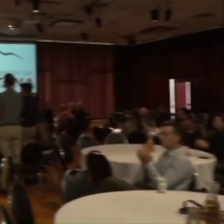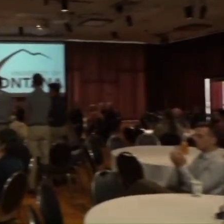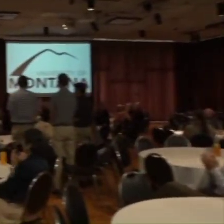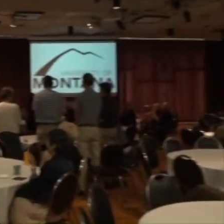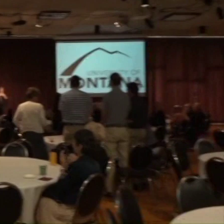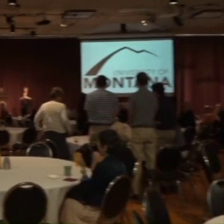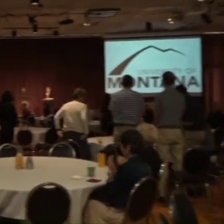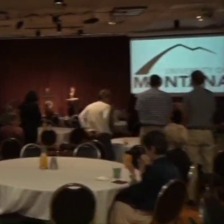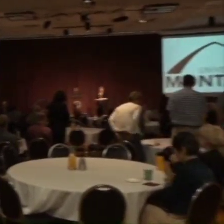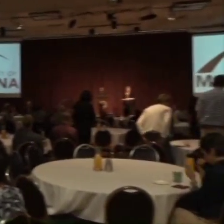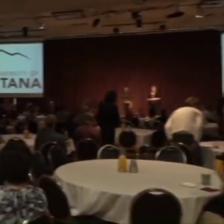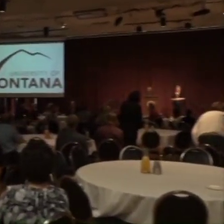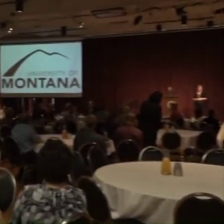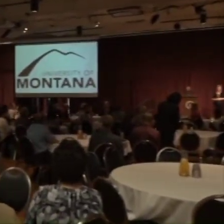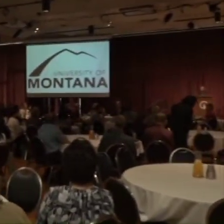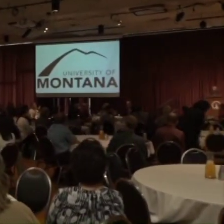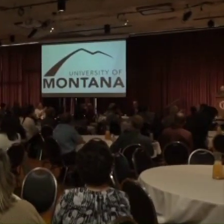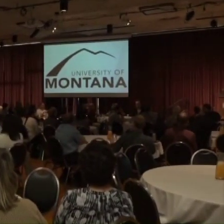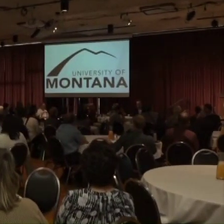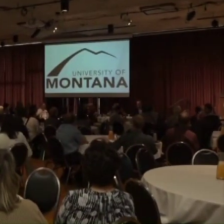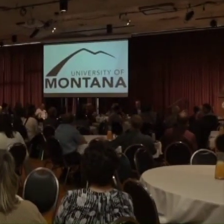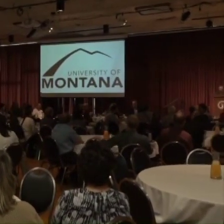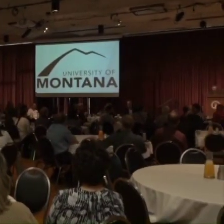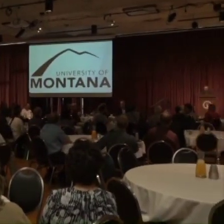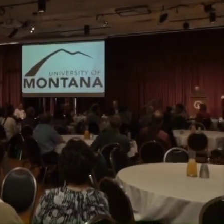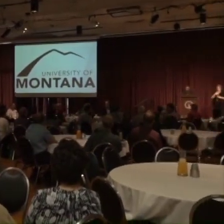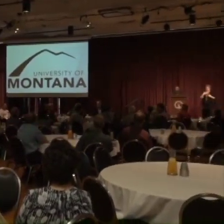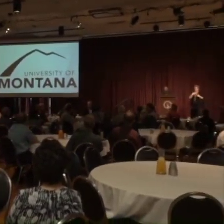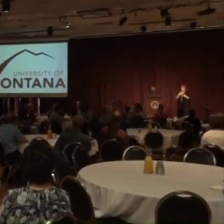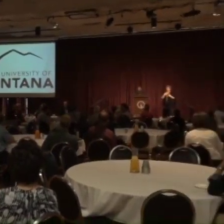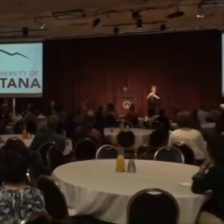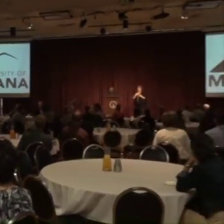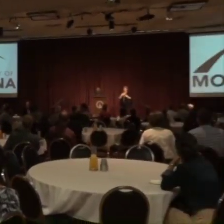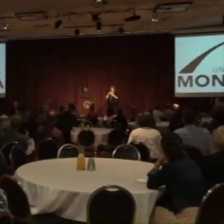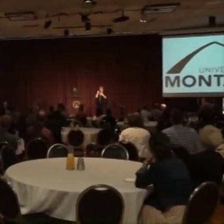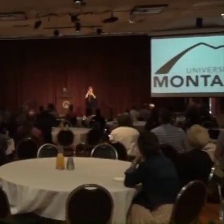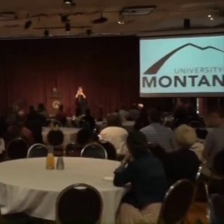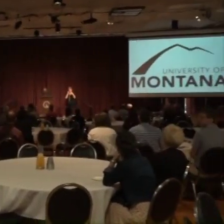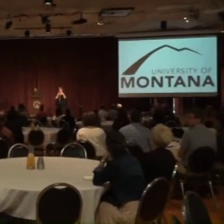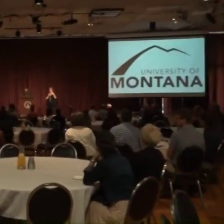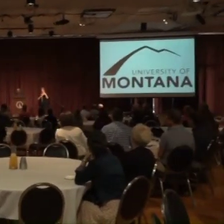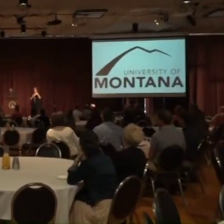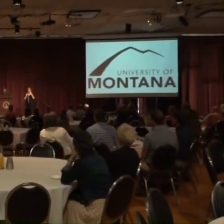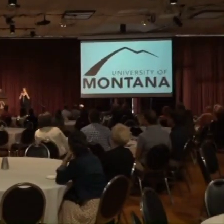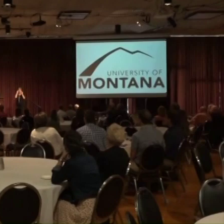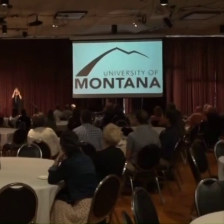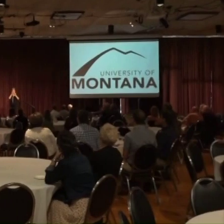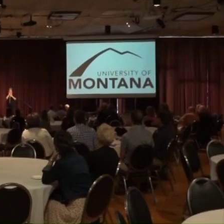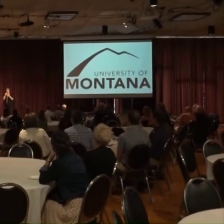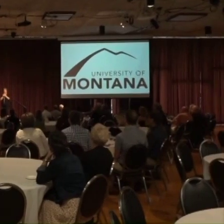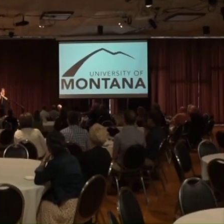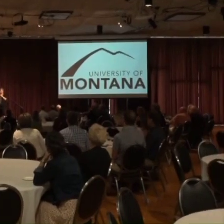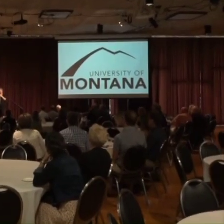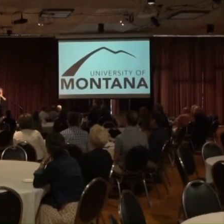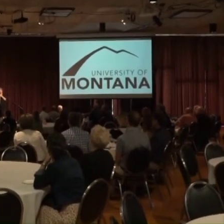Thank you We have we have featured all of these faculty members as well as our new faculty on the